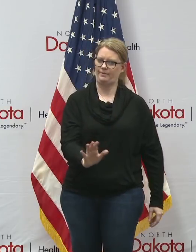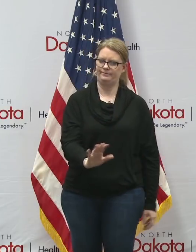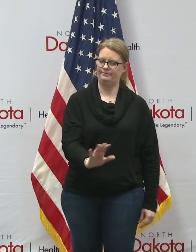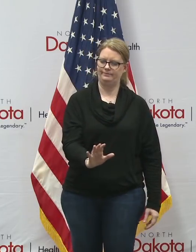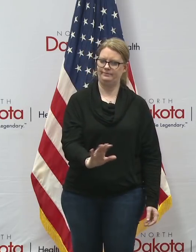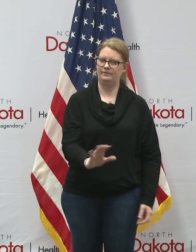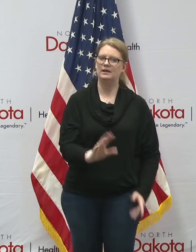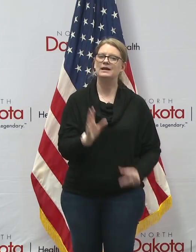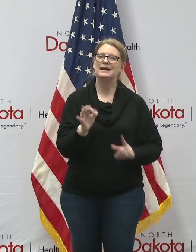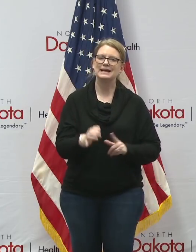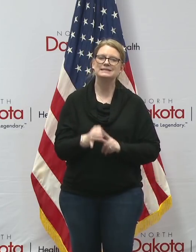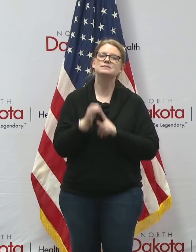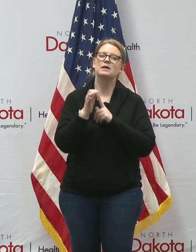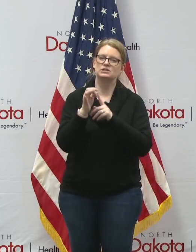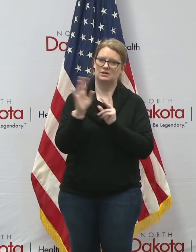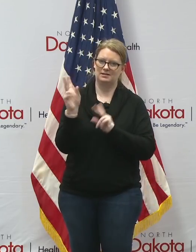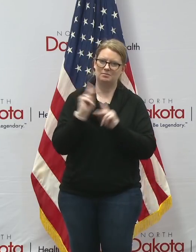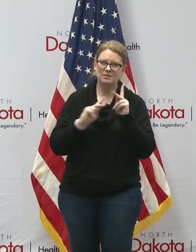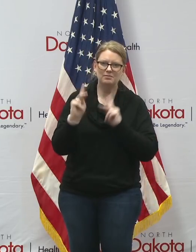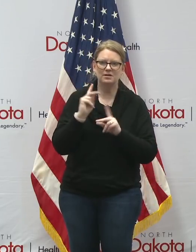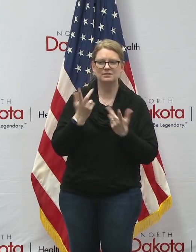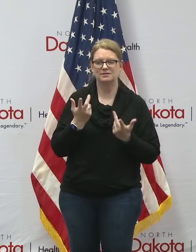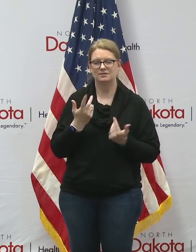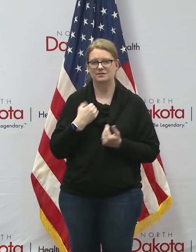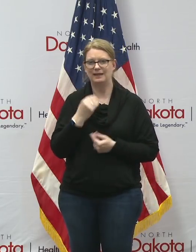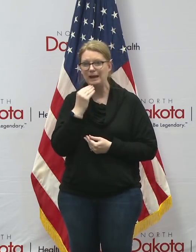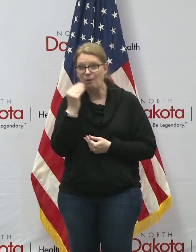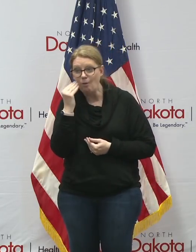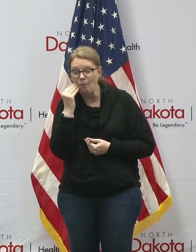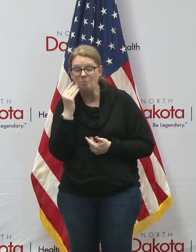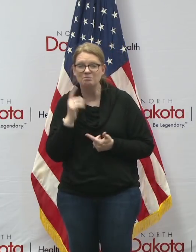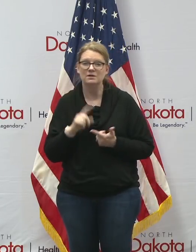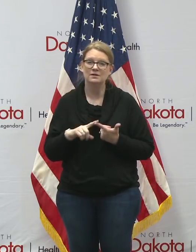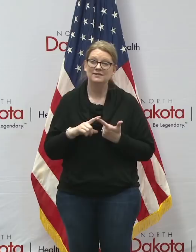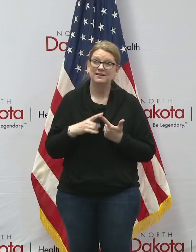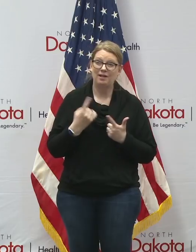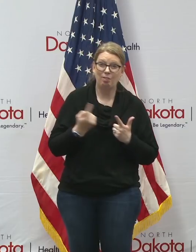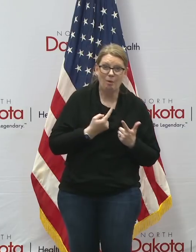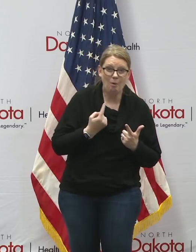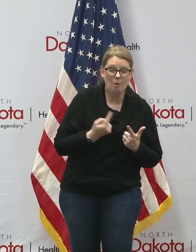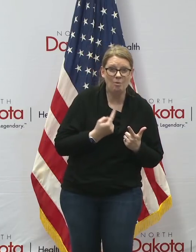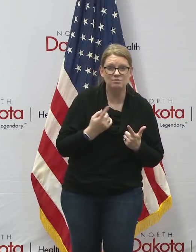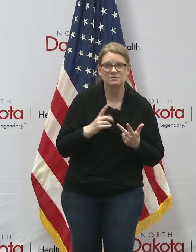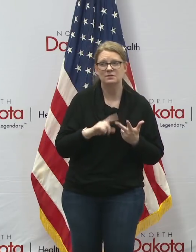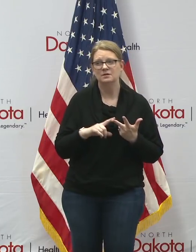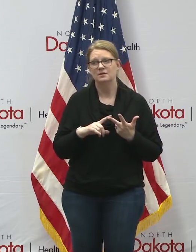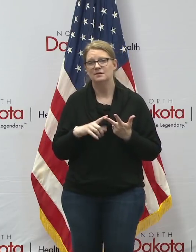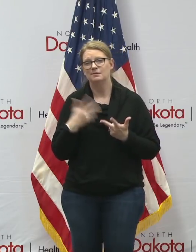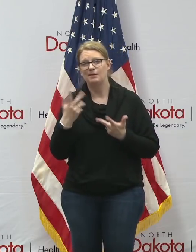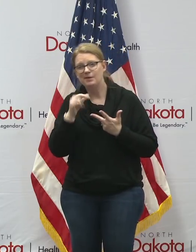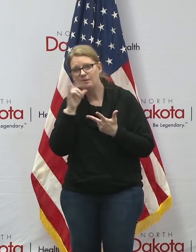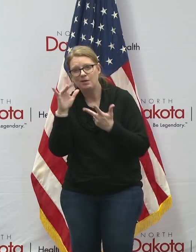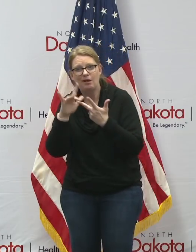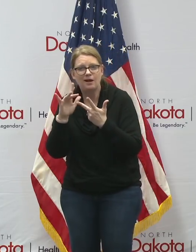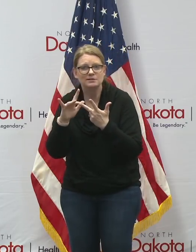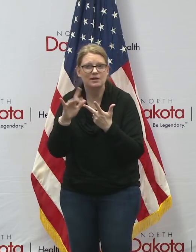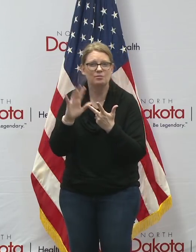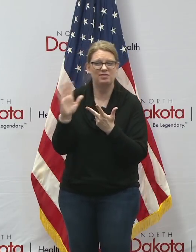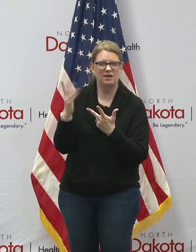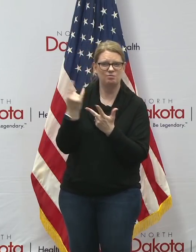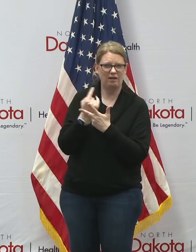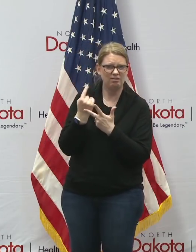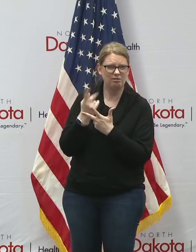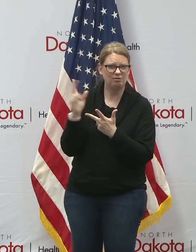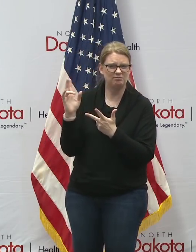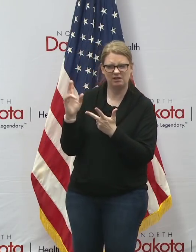vulnerable citizens who are at home maybe alone maybe uh not in contact with the people they might otherwise rely